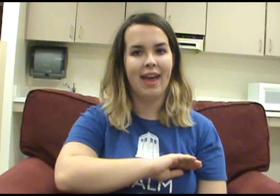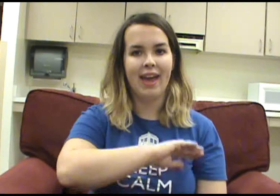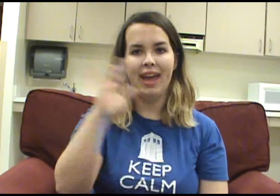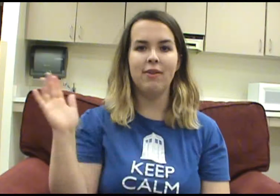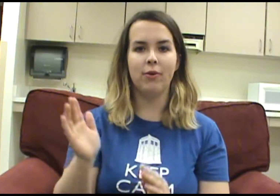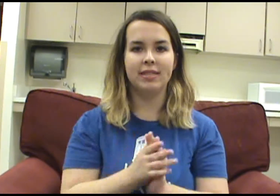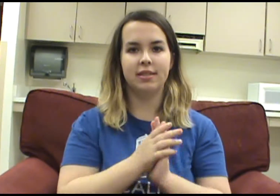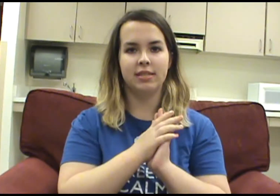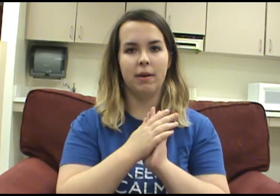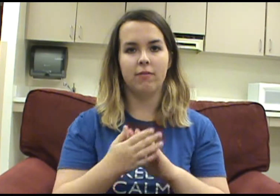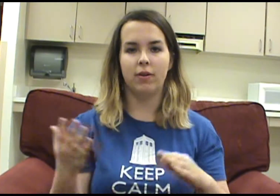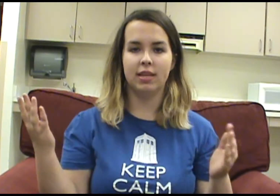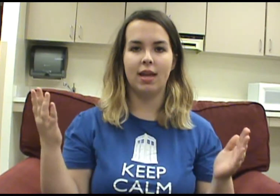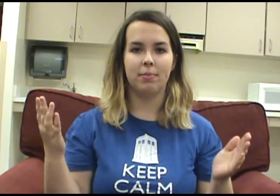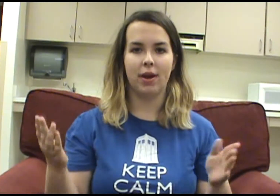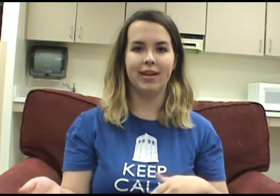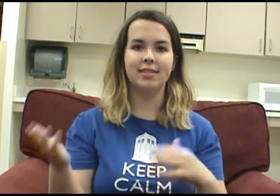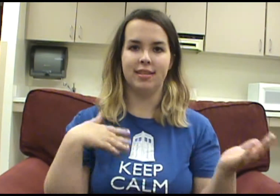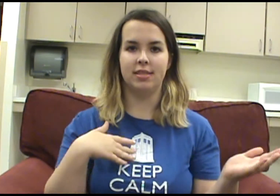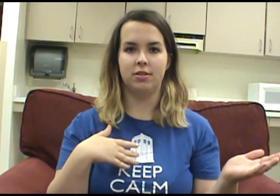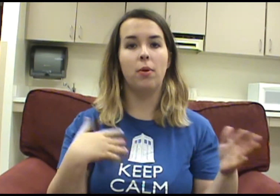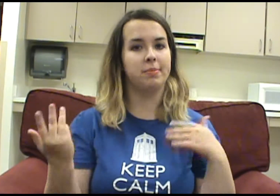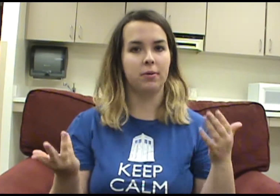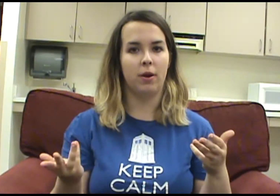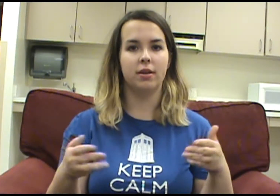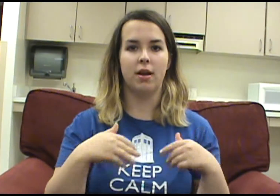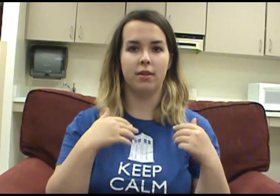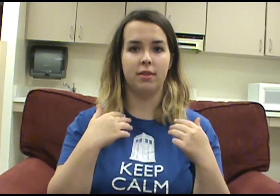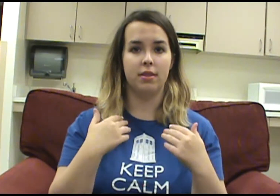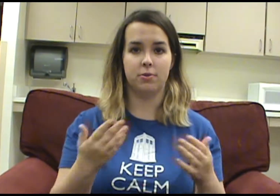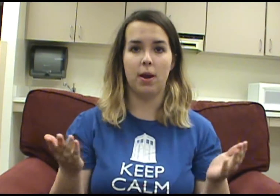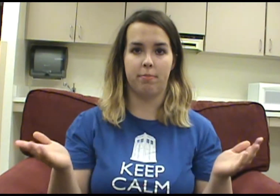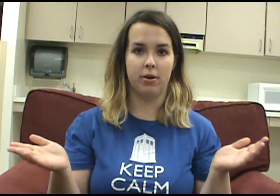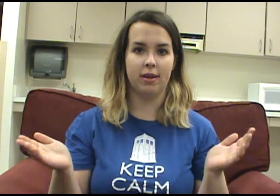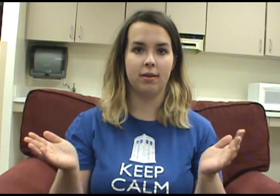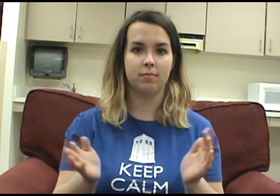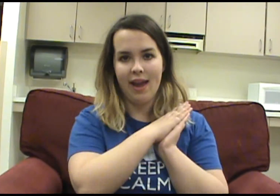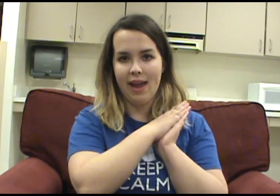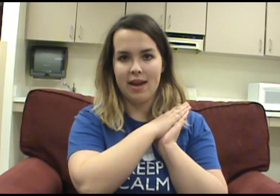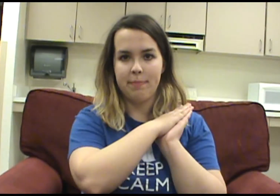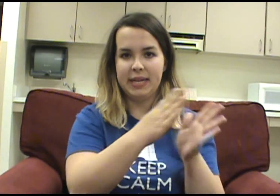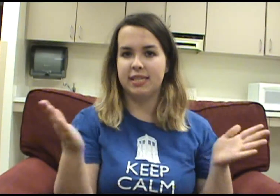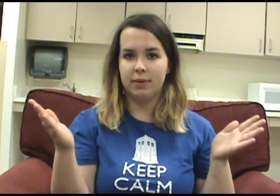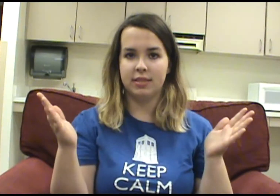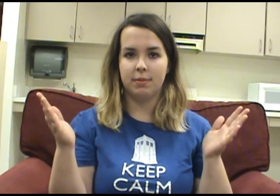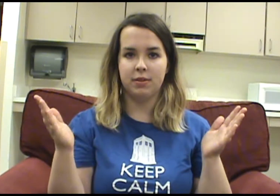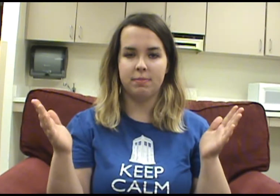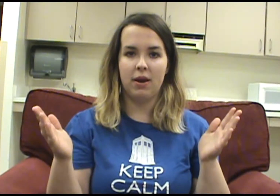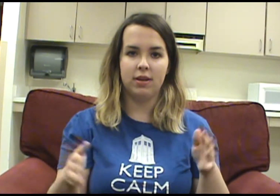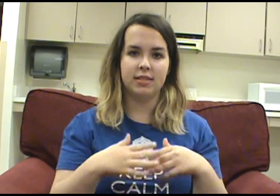Hey everyone! So this is my review on The Librarian, Season 2, Episode 1, called The Drowned Book. And basically what this episode is about is